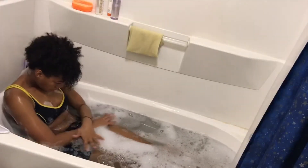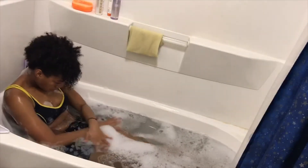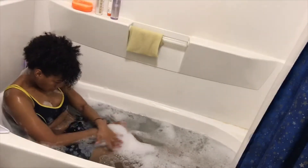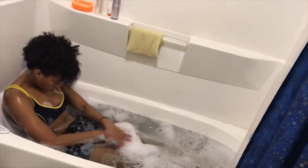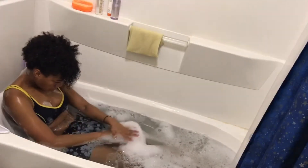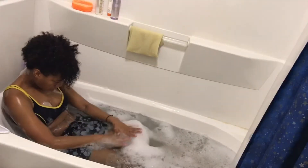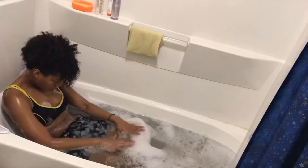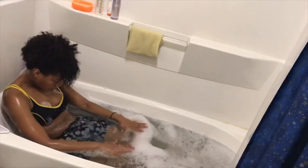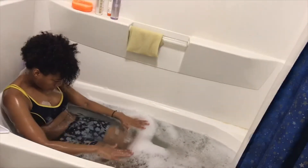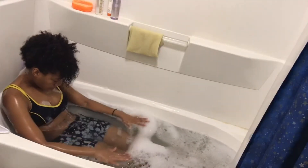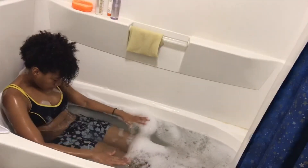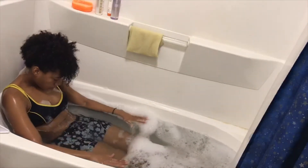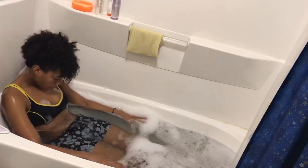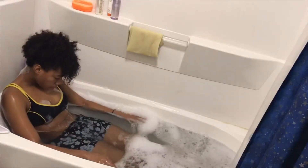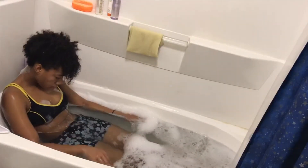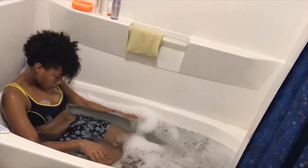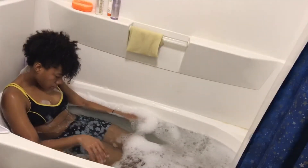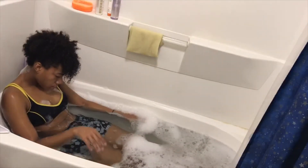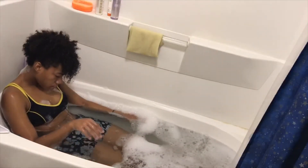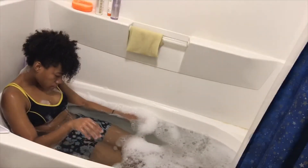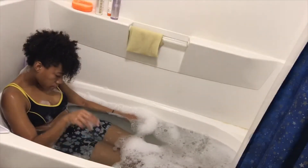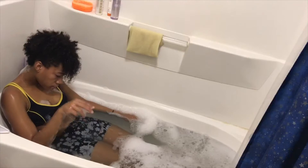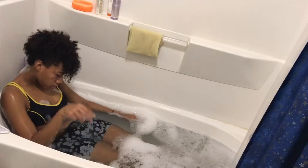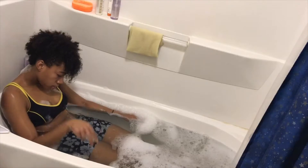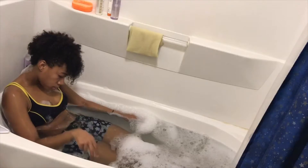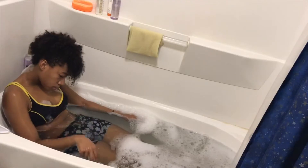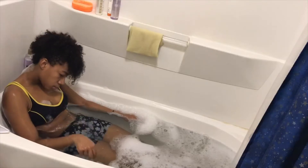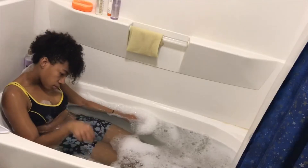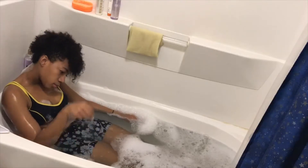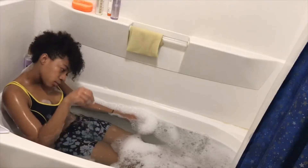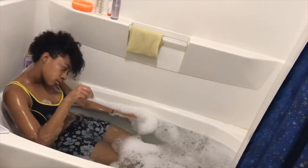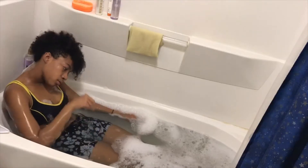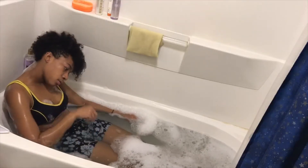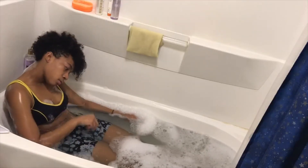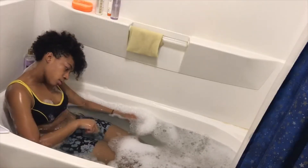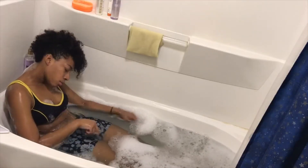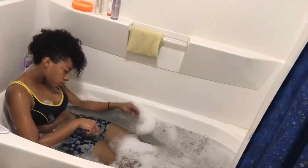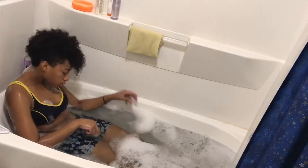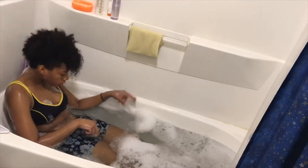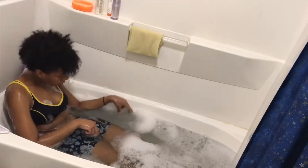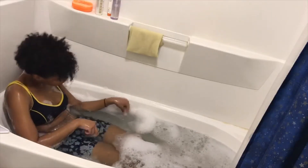forgiveness to simply breathe